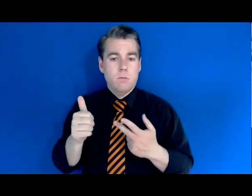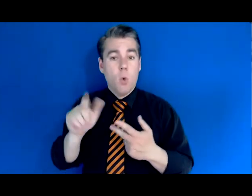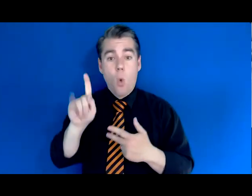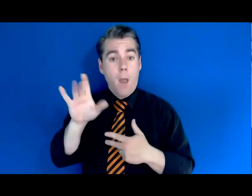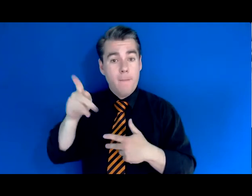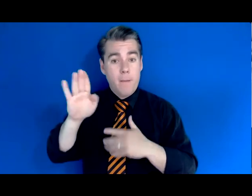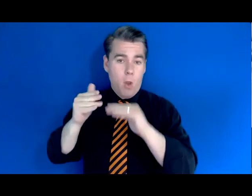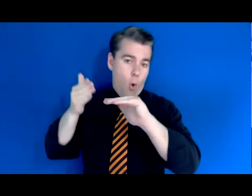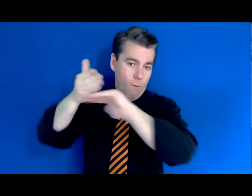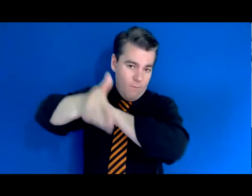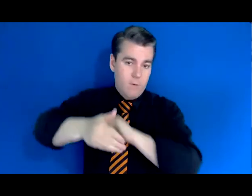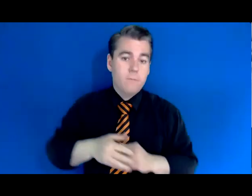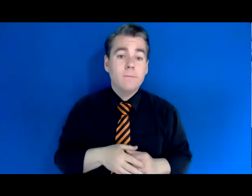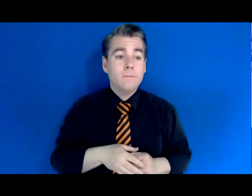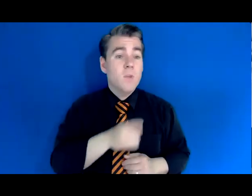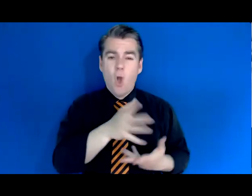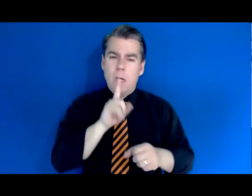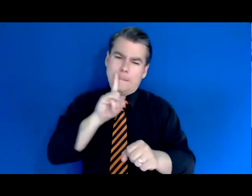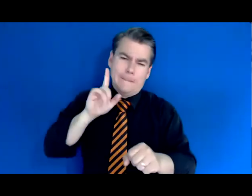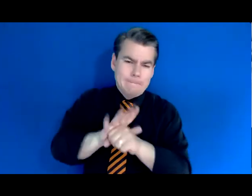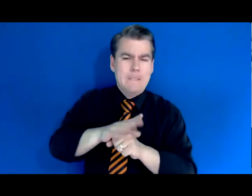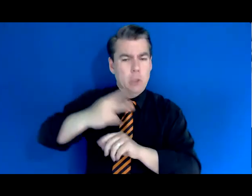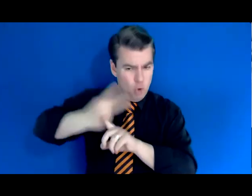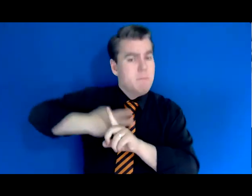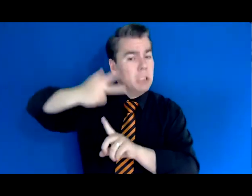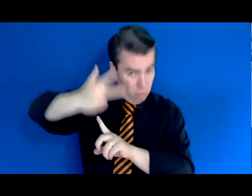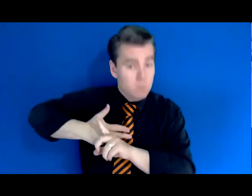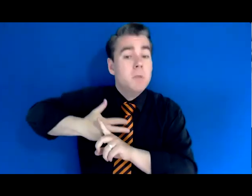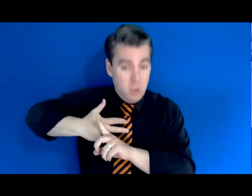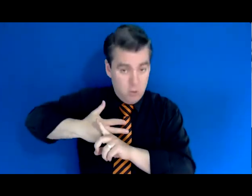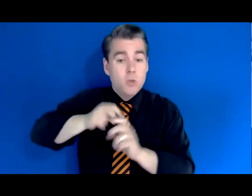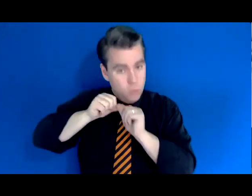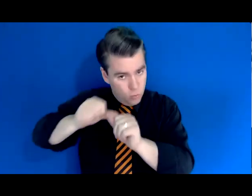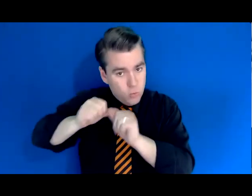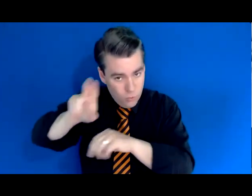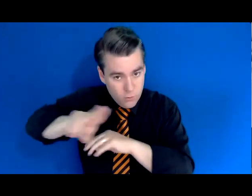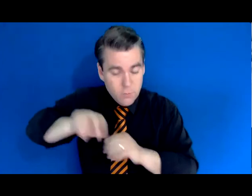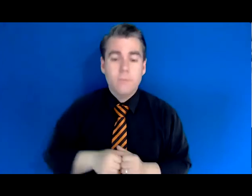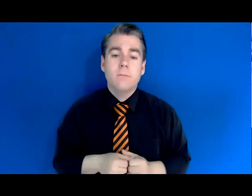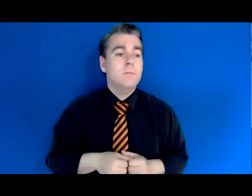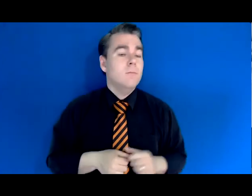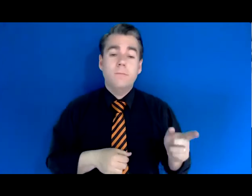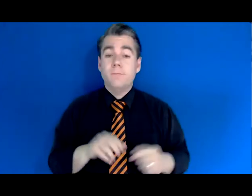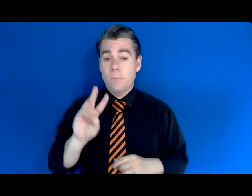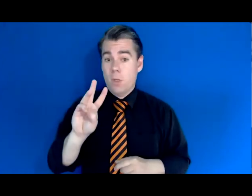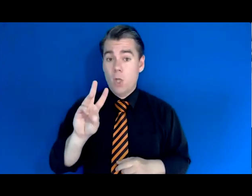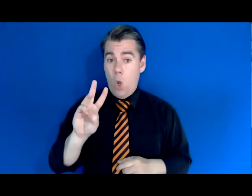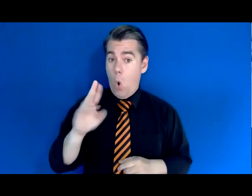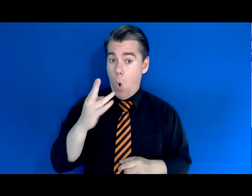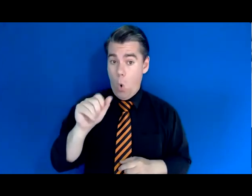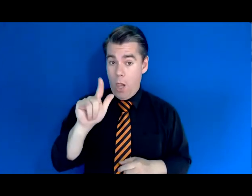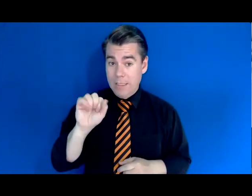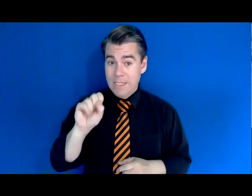And they have committed to that two to three months of consistent use. They get the wholesale cost on all of their products